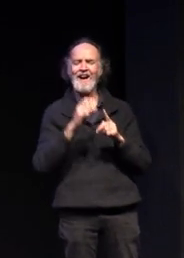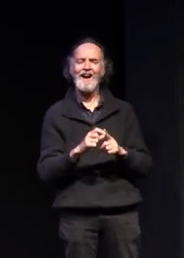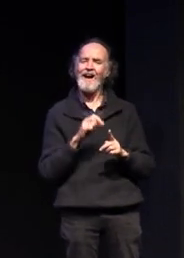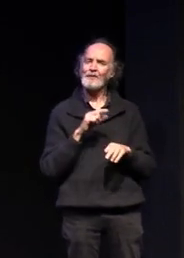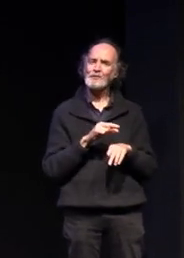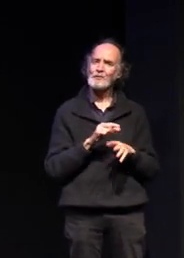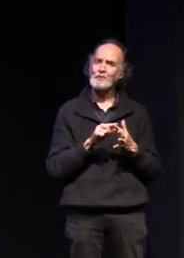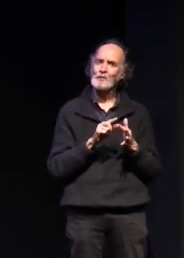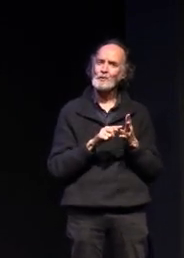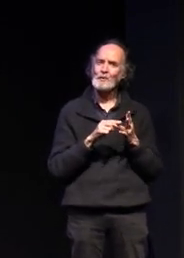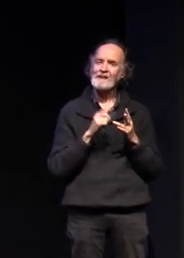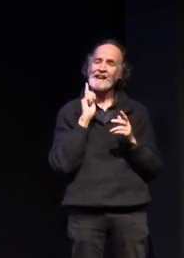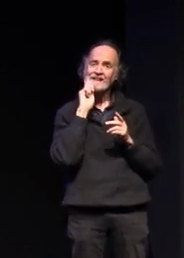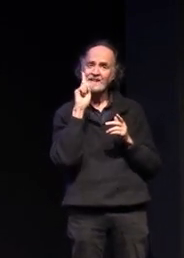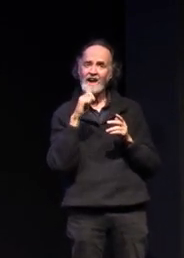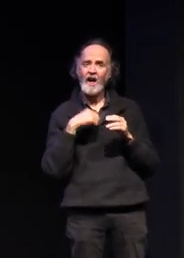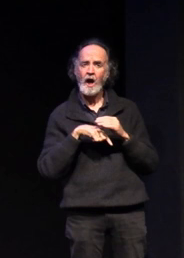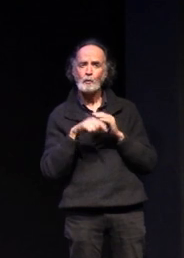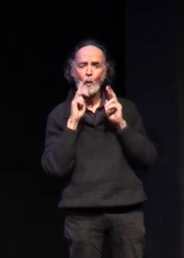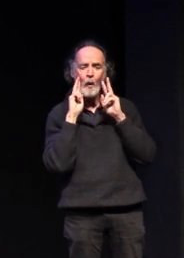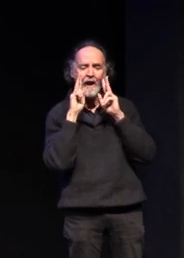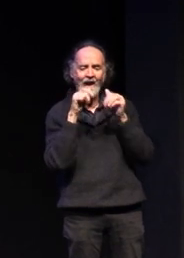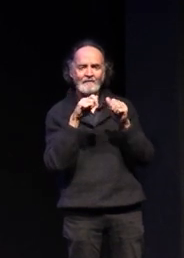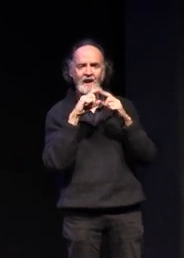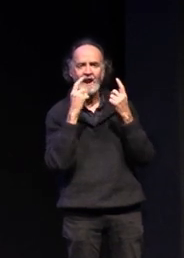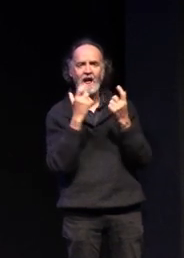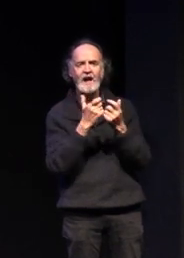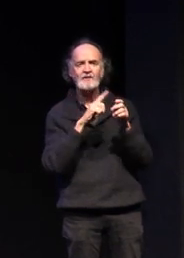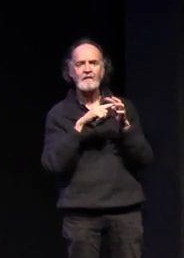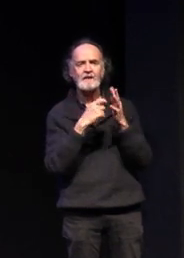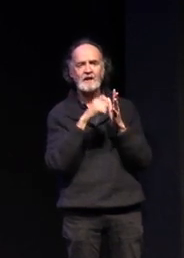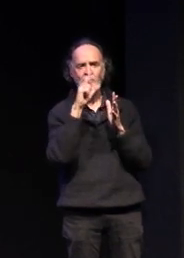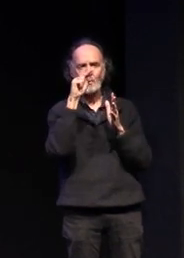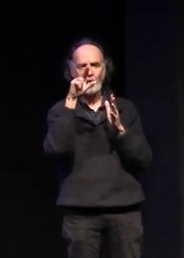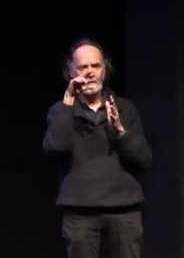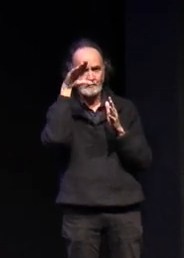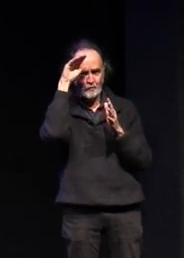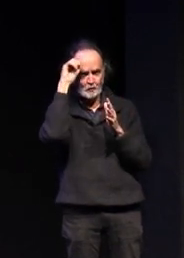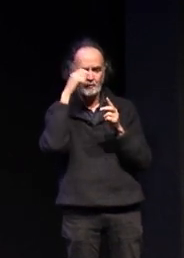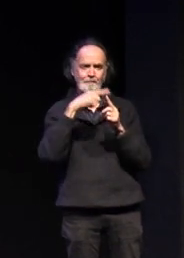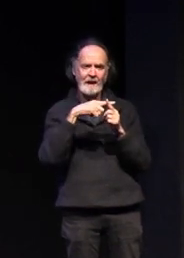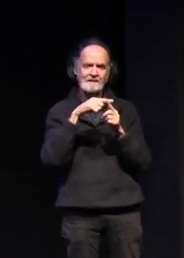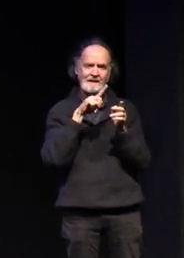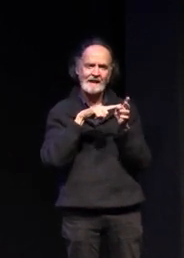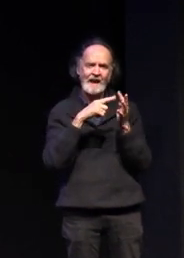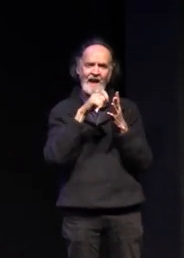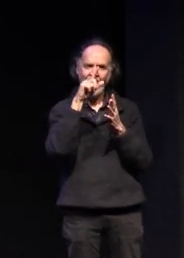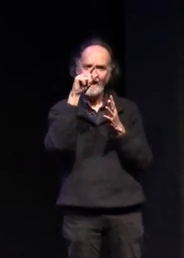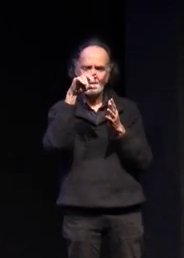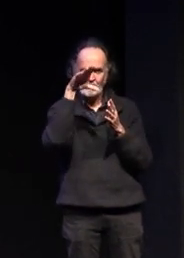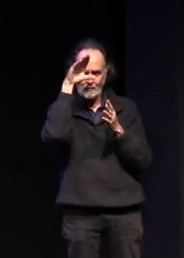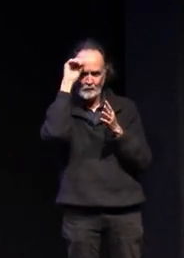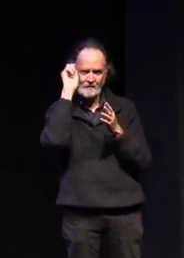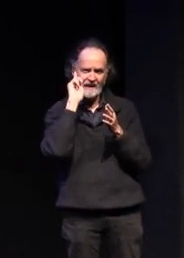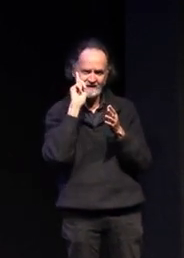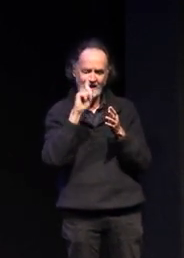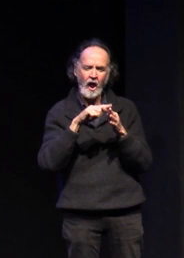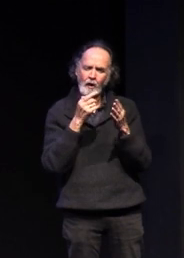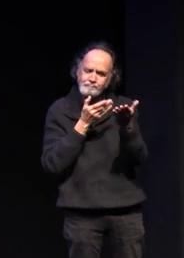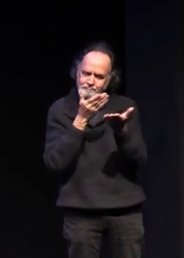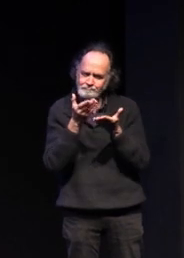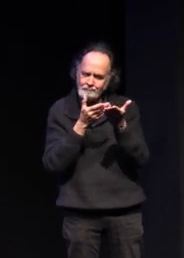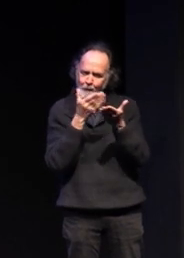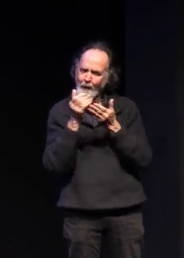yesterday looking after a class of year 12 students in you and another class yesterday of year 11 students and i spoke with them about what their